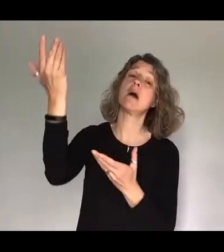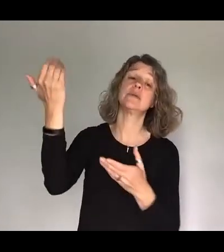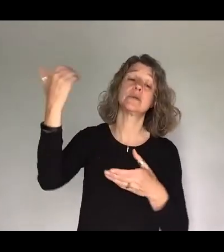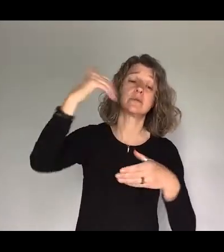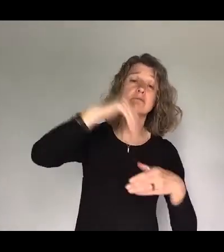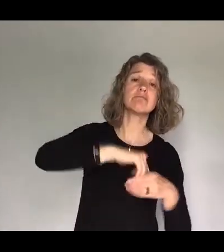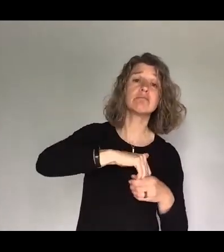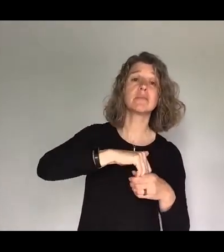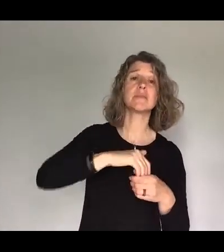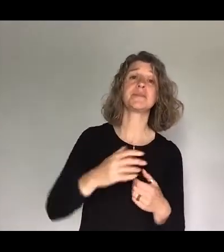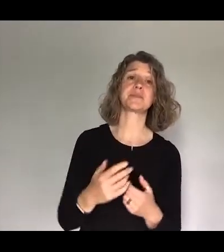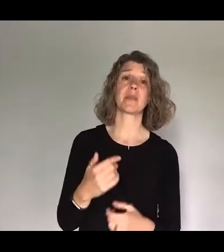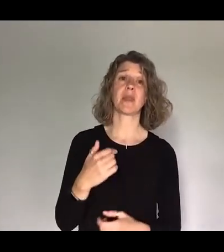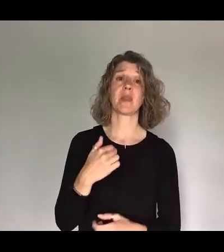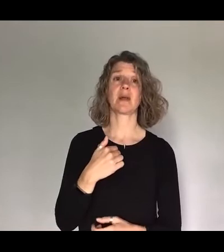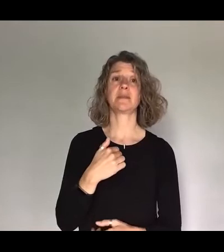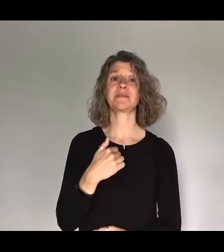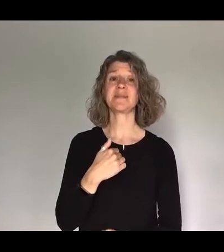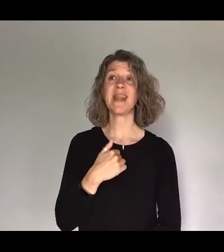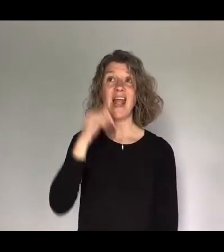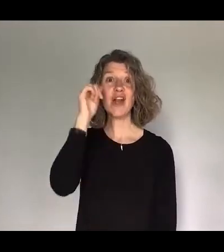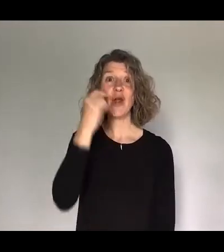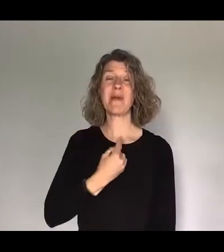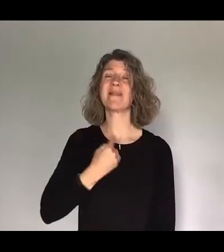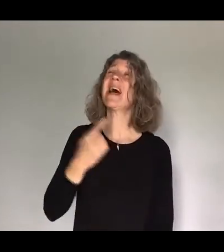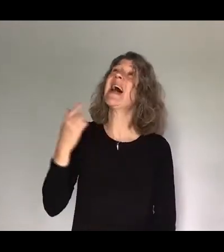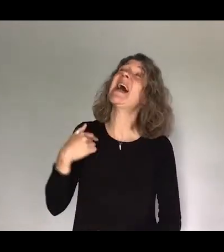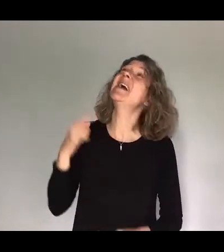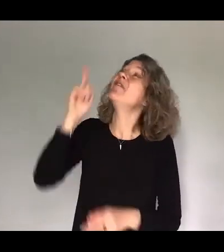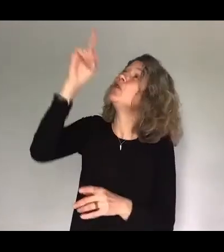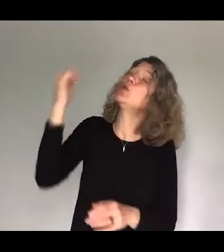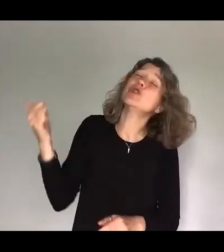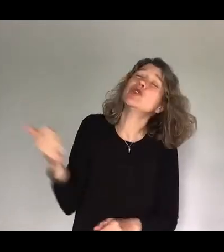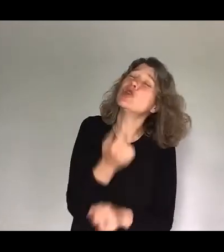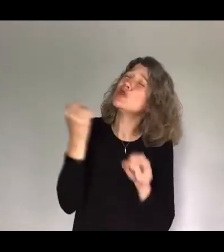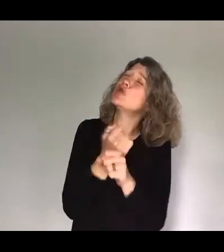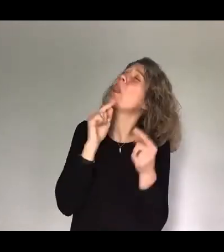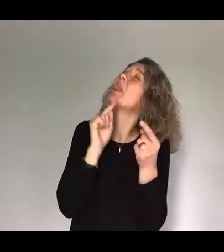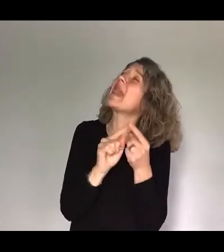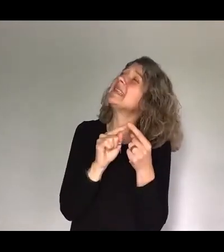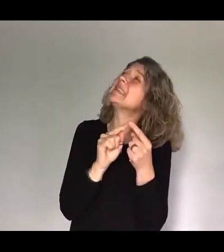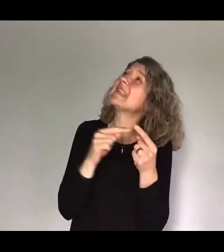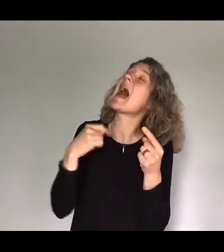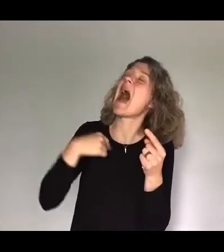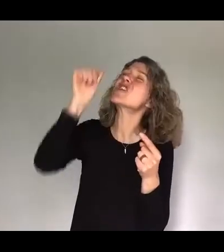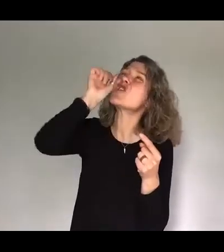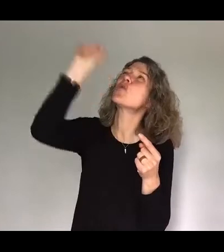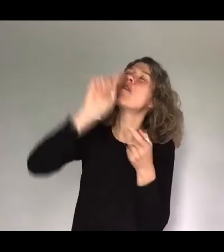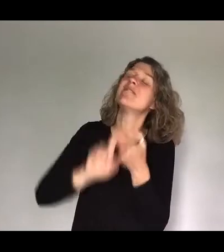I know I've got myself saying God if you just did that thing then I would know that you're faithful we can be sure about